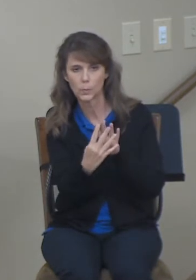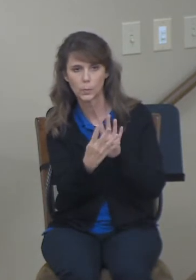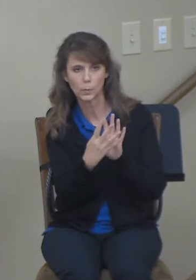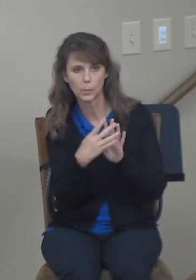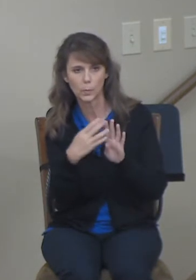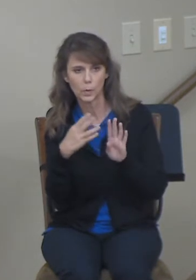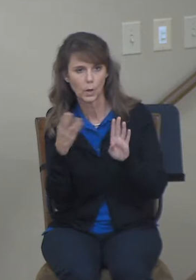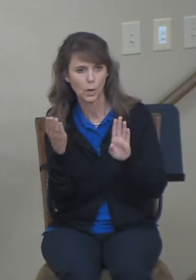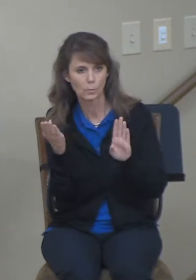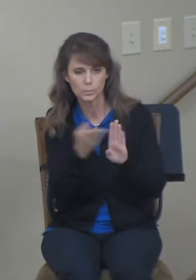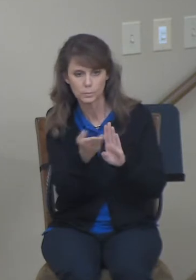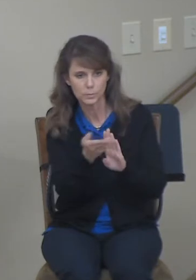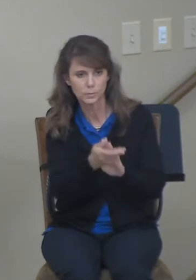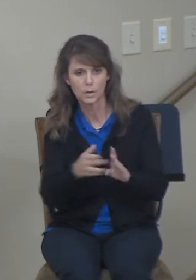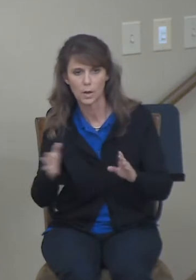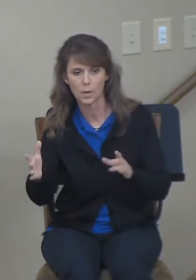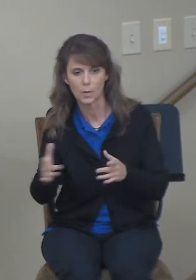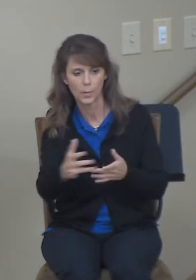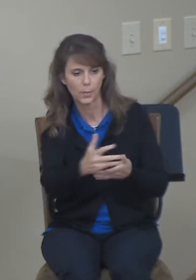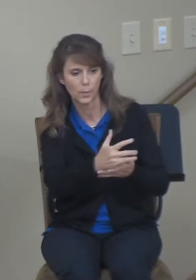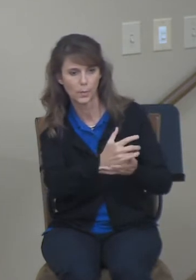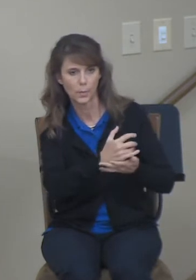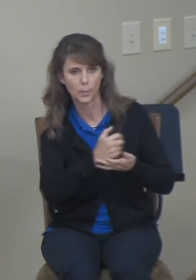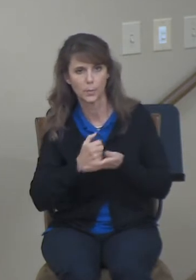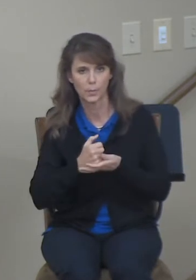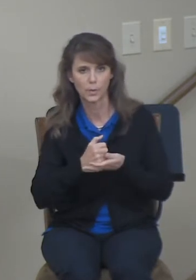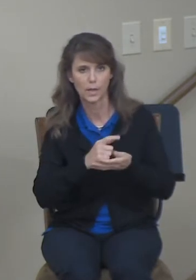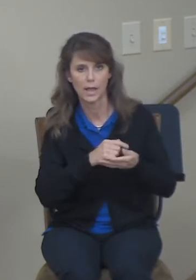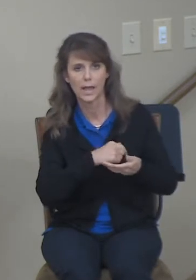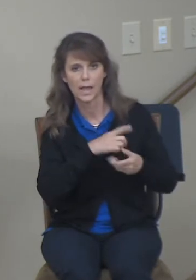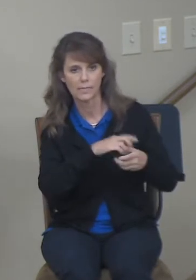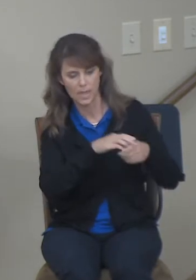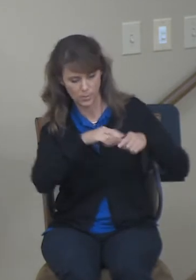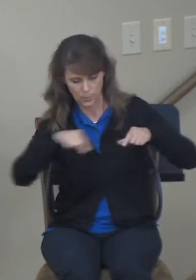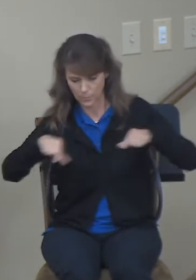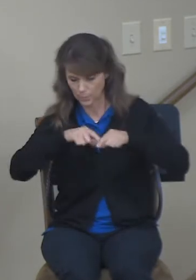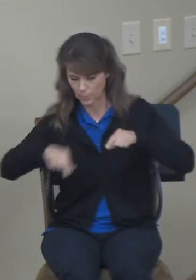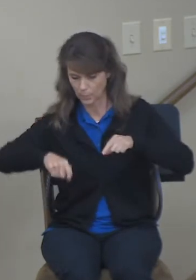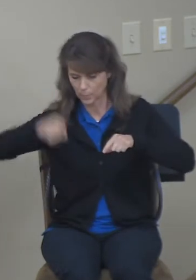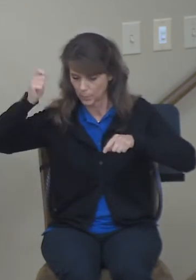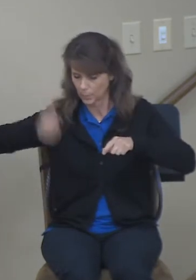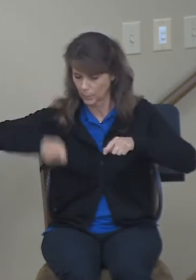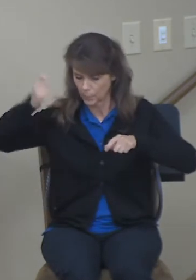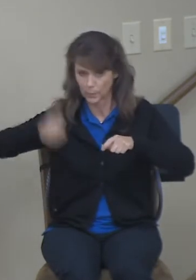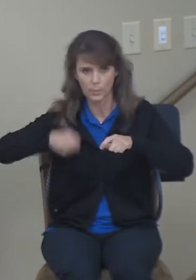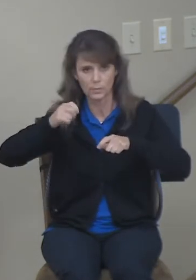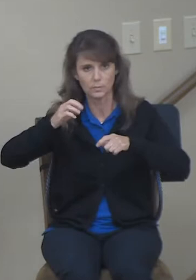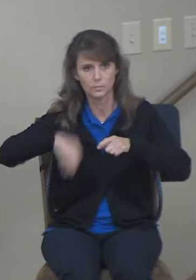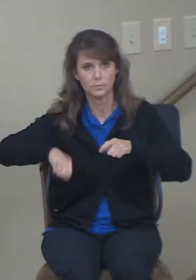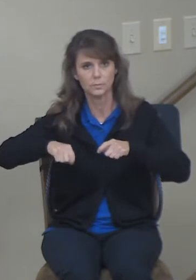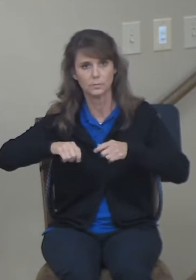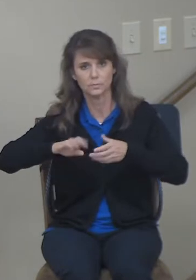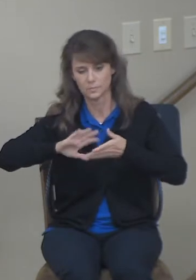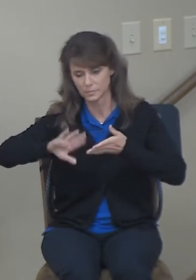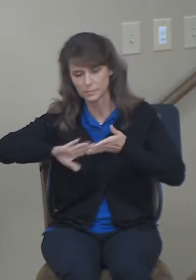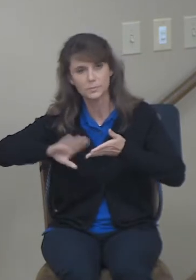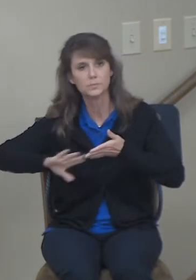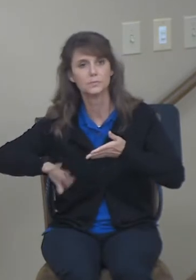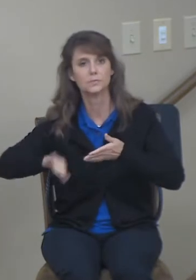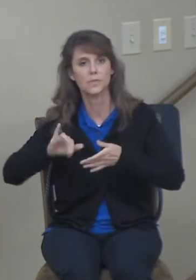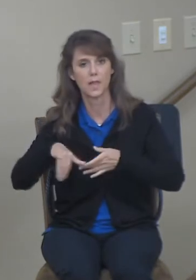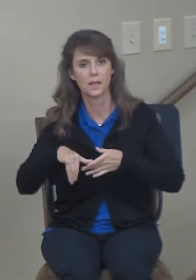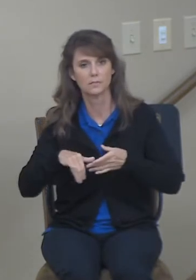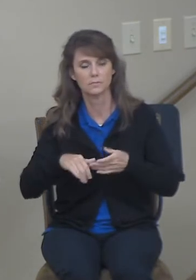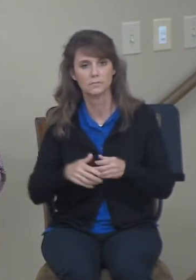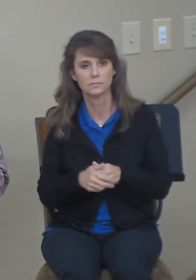process of threshing or winnowing the barley. The threshing floor was an important feature in any landholding, any